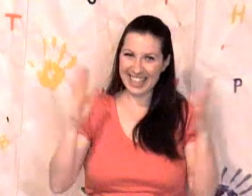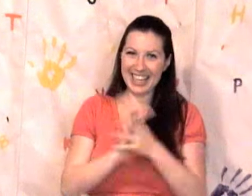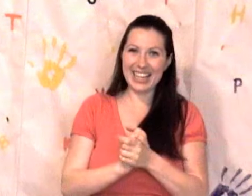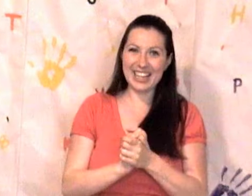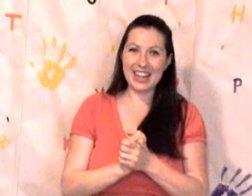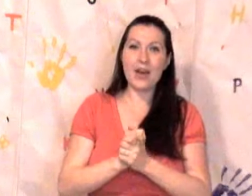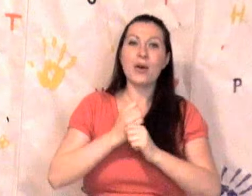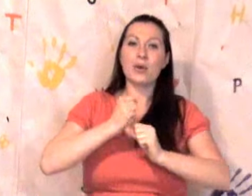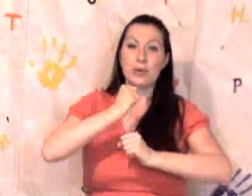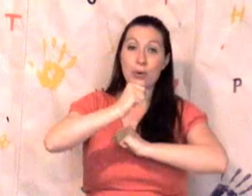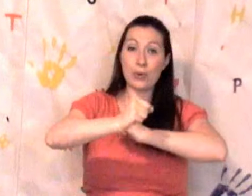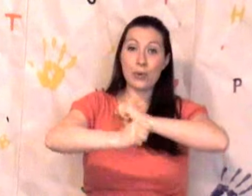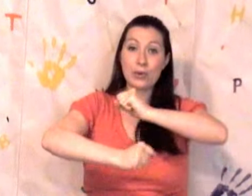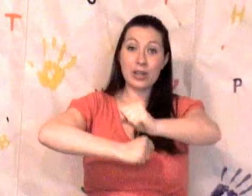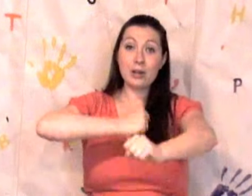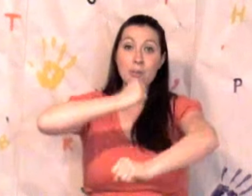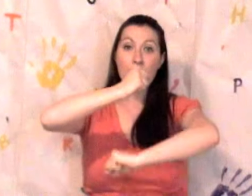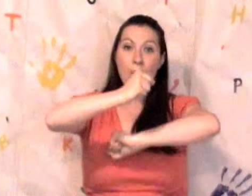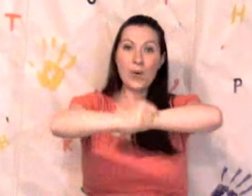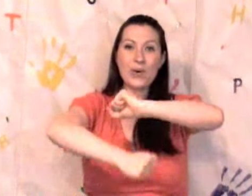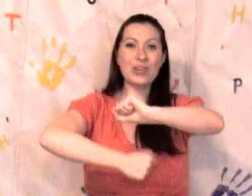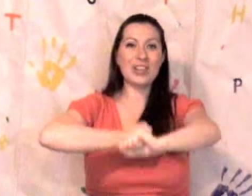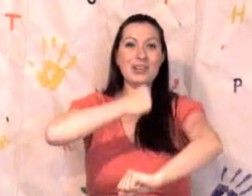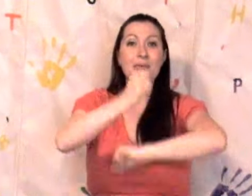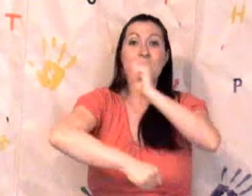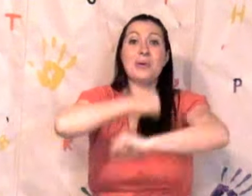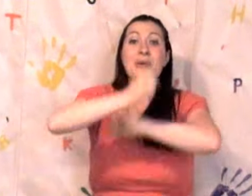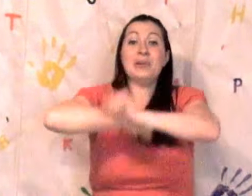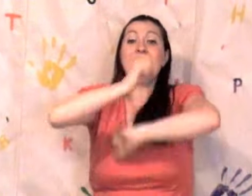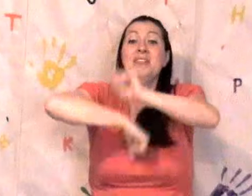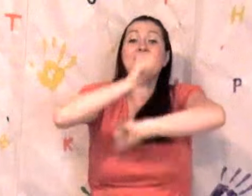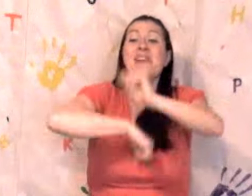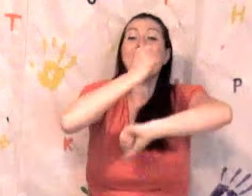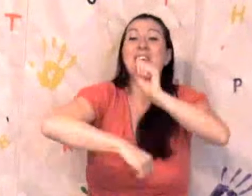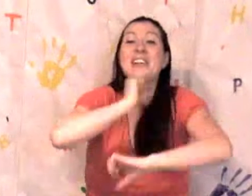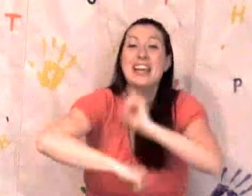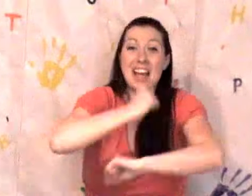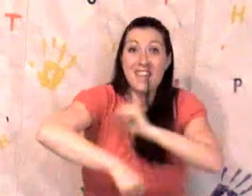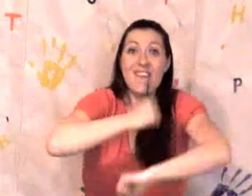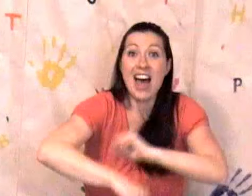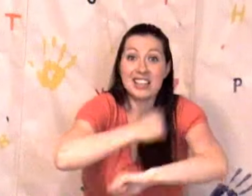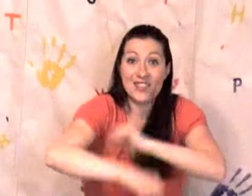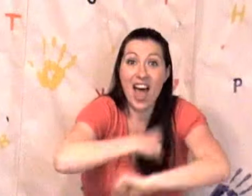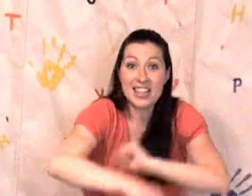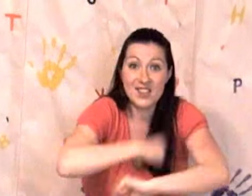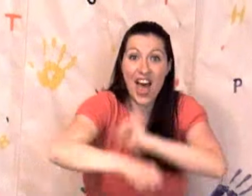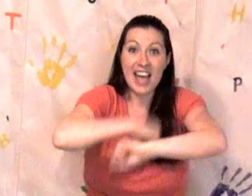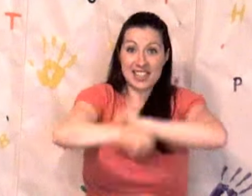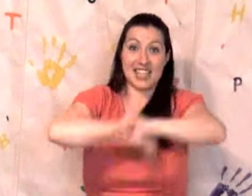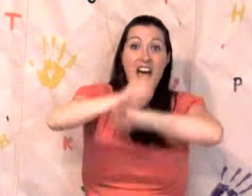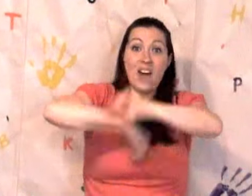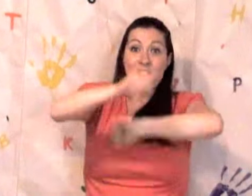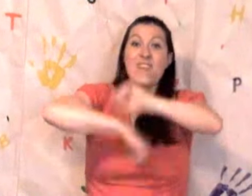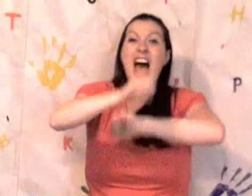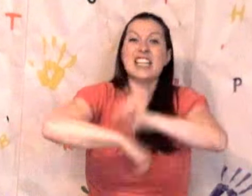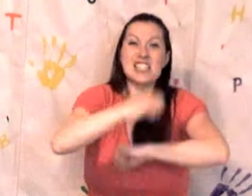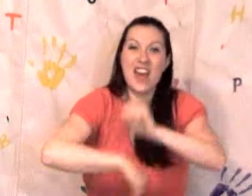in. Roly poly, roly poly, fast, fast, fast, fast,